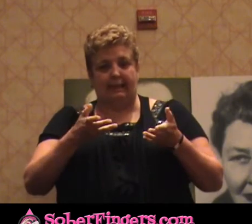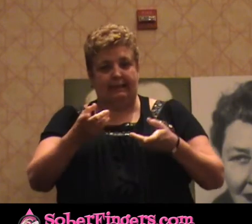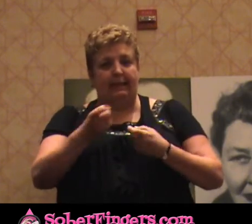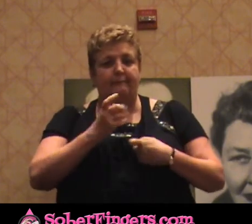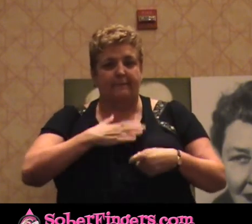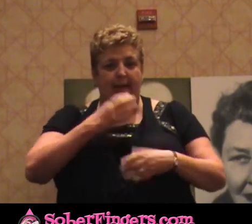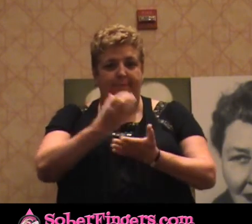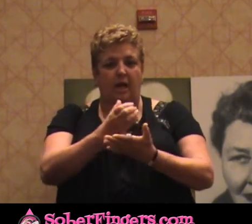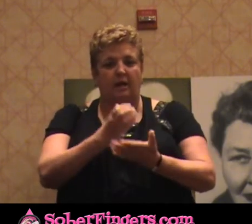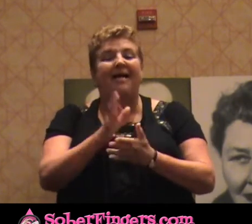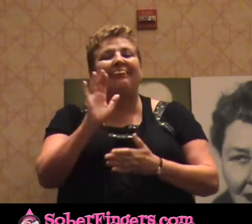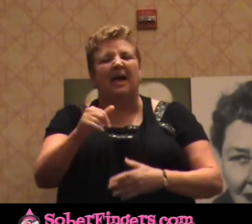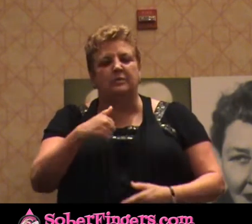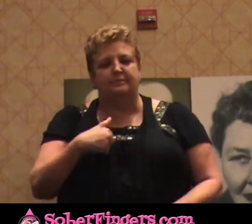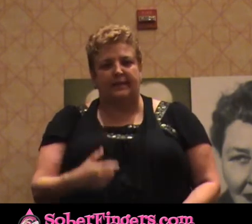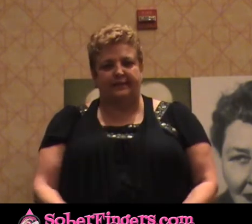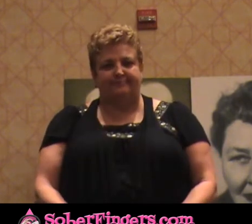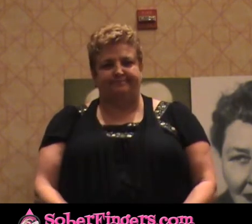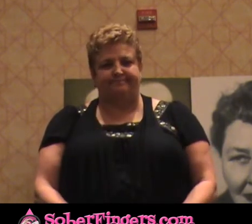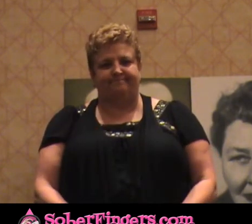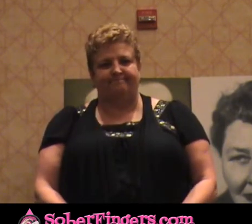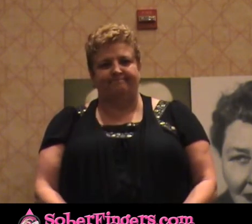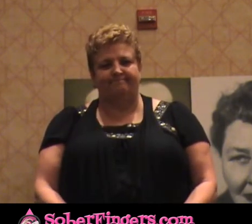was me. That's the insanity of what I suffer from.